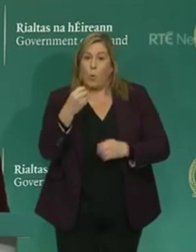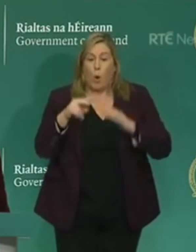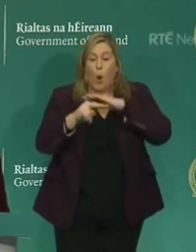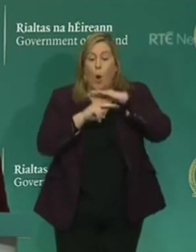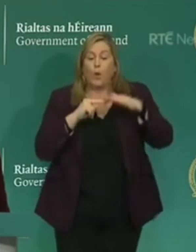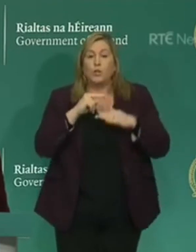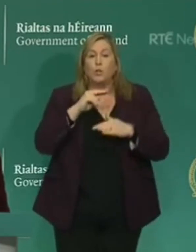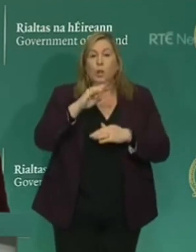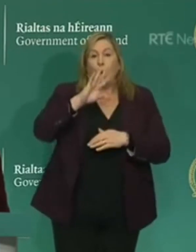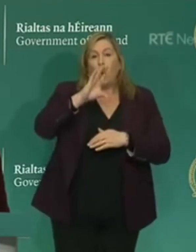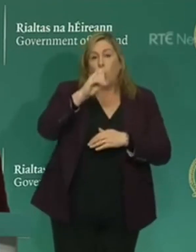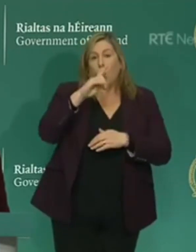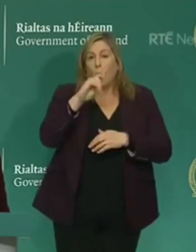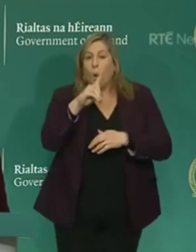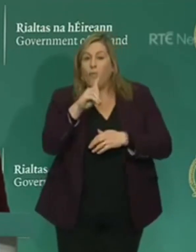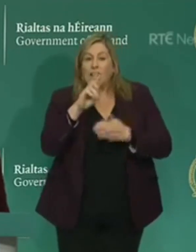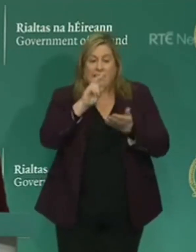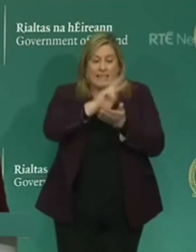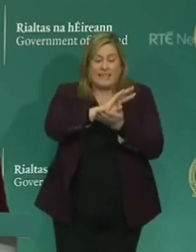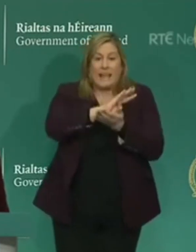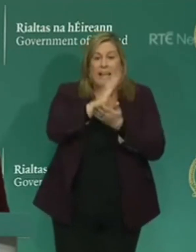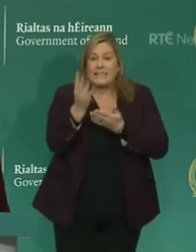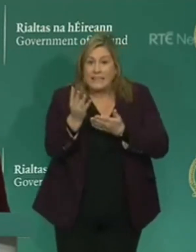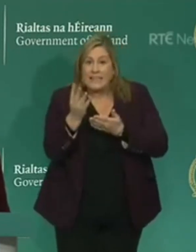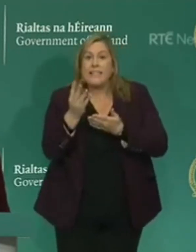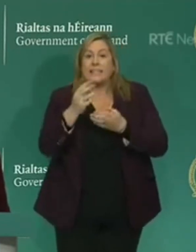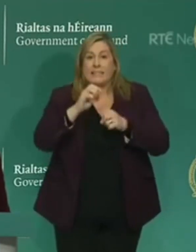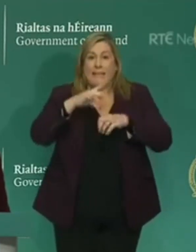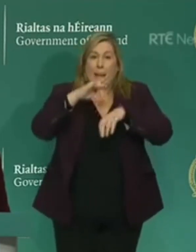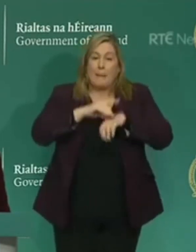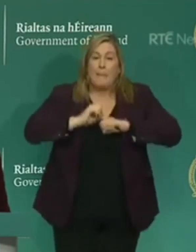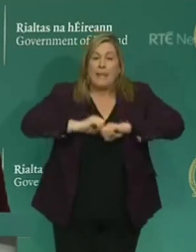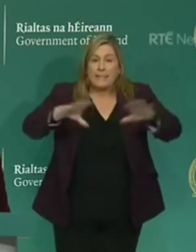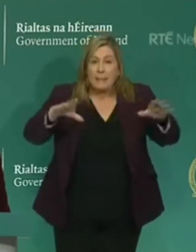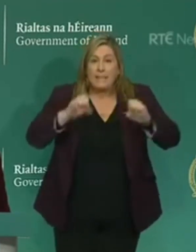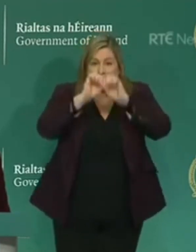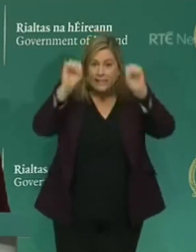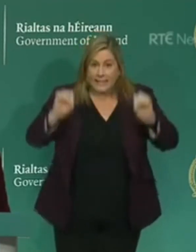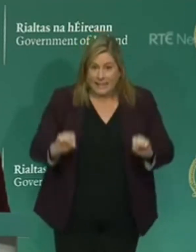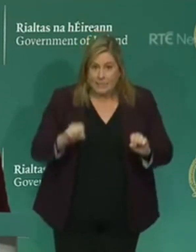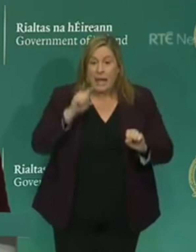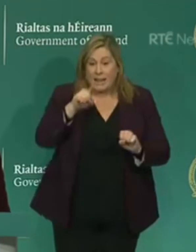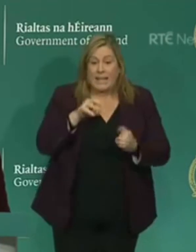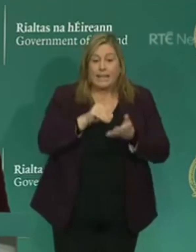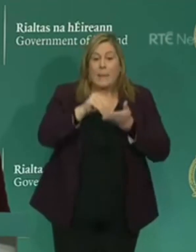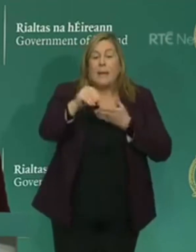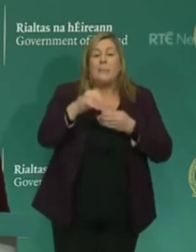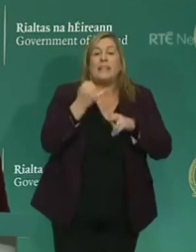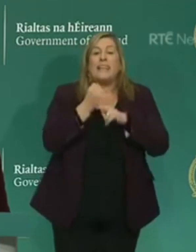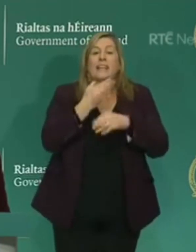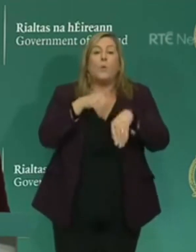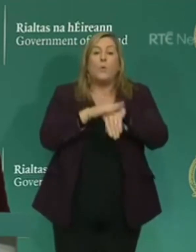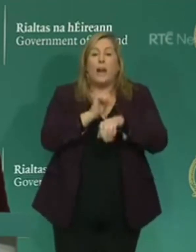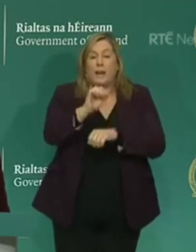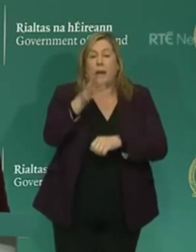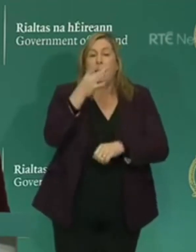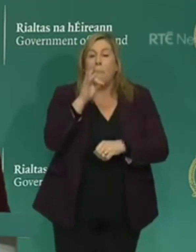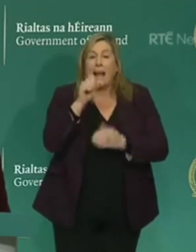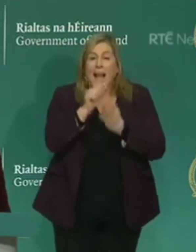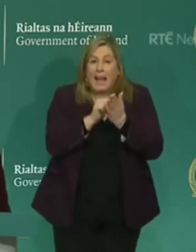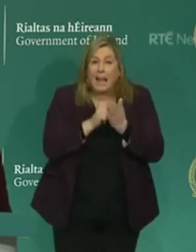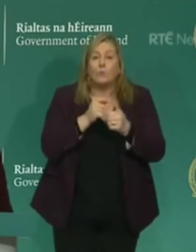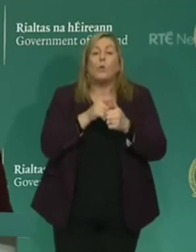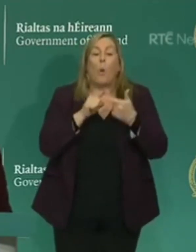-19 pandemic unemployment payment scheme. These payments have been lodged into their nominated bank account or post office.